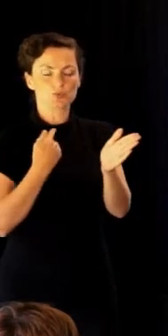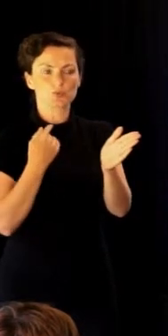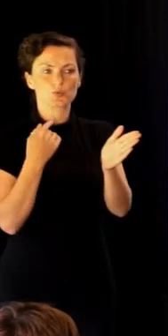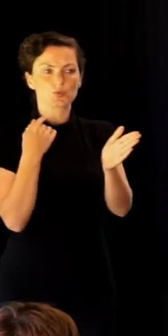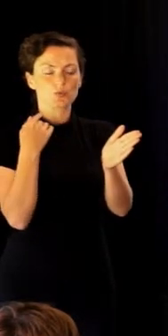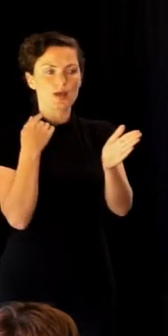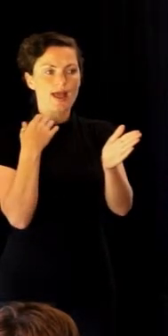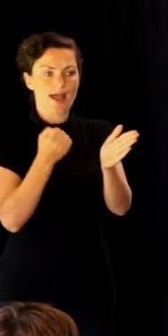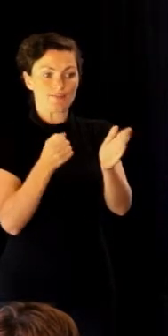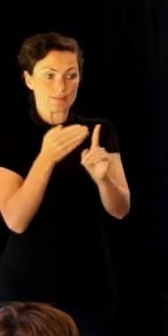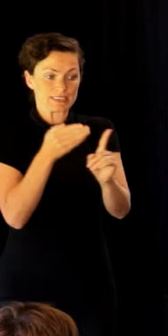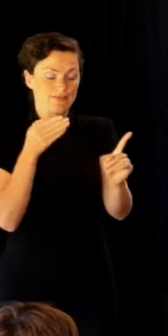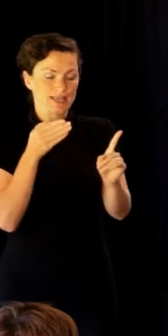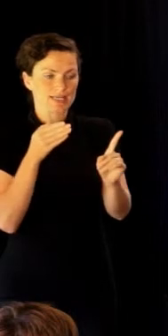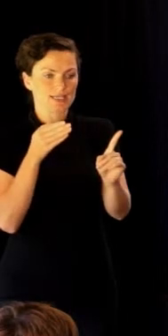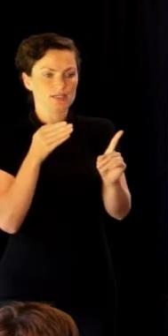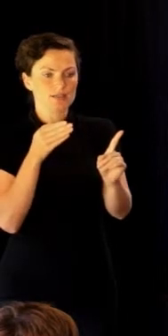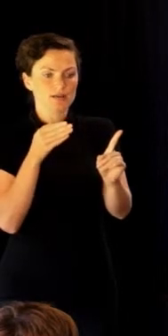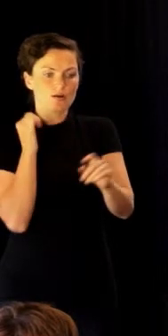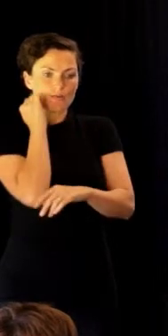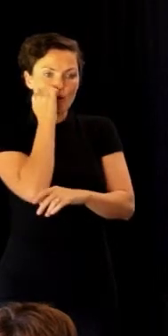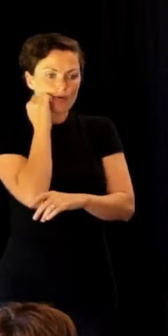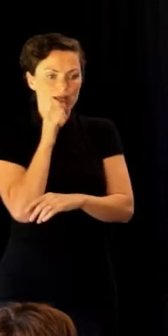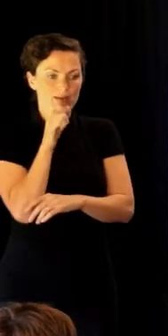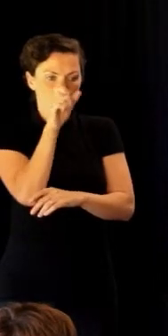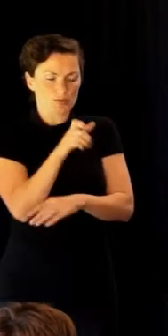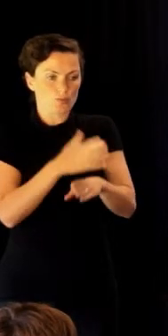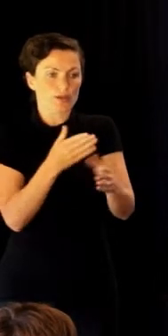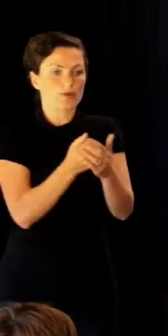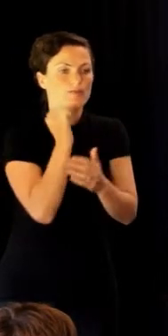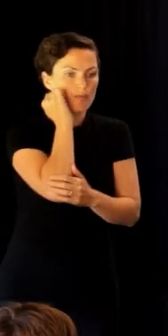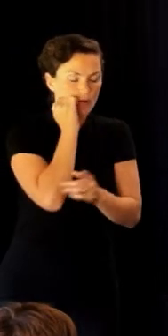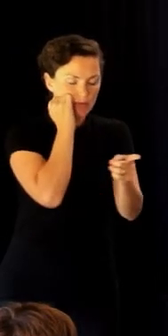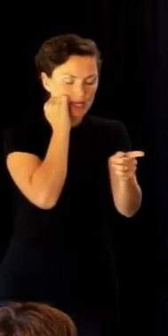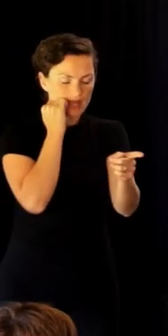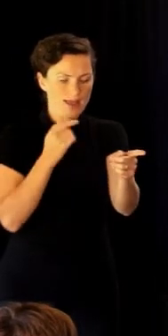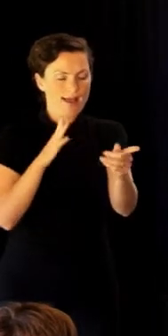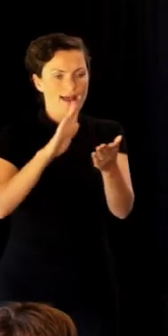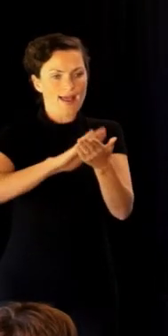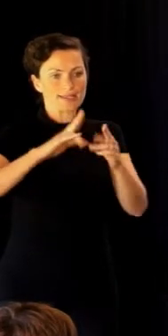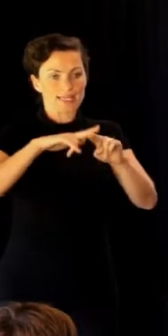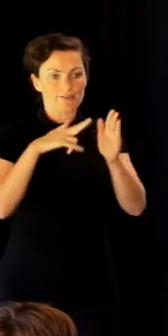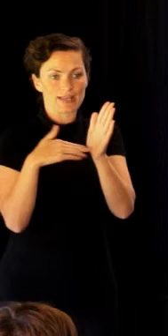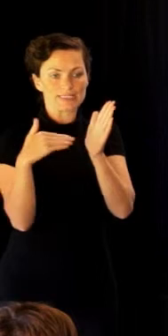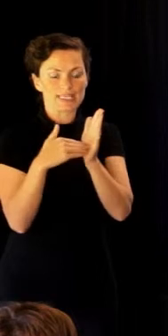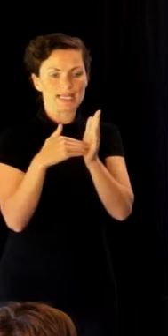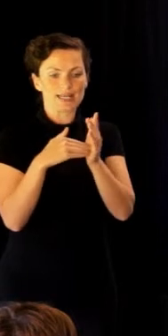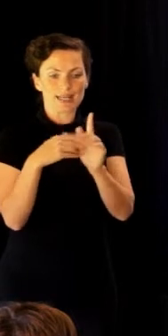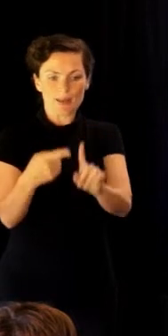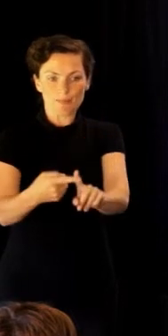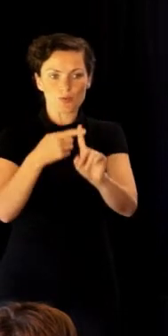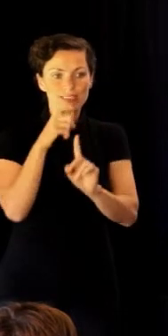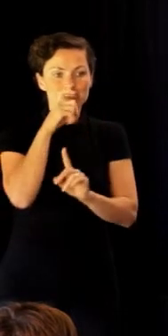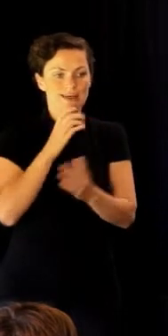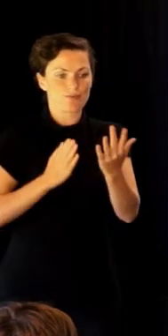of having a dedicated Māori field worker, where Haemophilia New Zealand employs outreach staff throughout the country to look